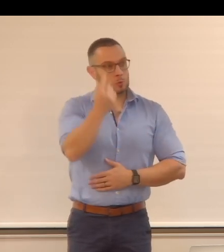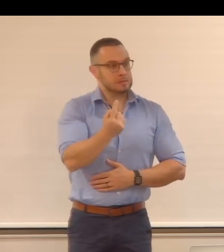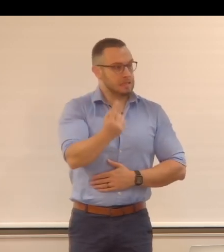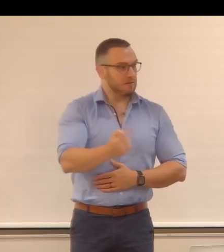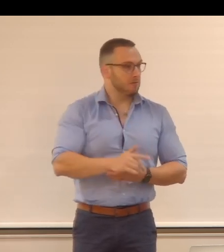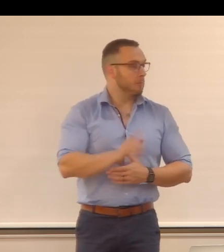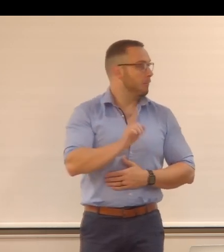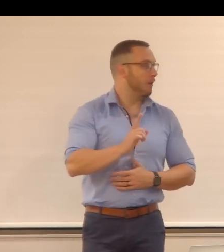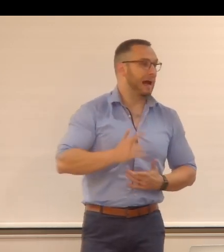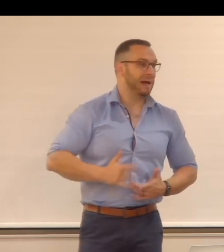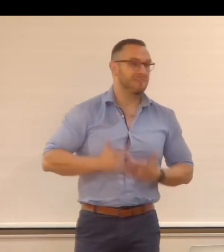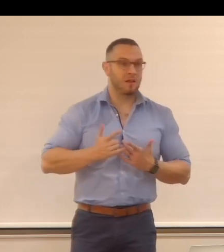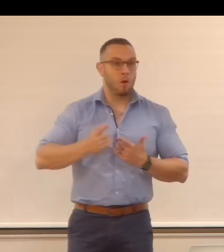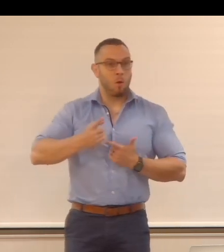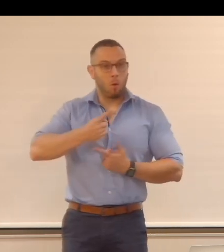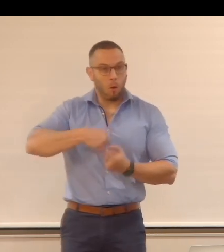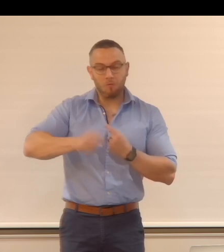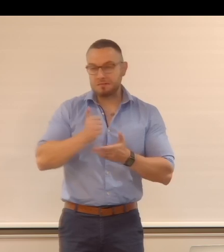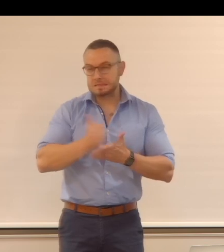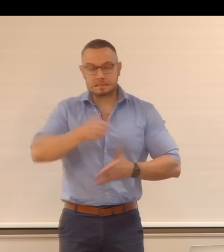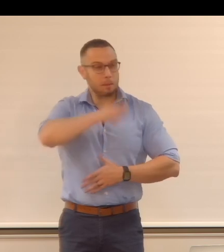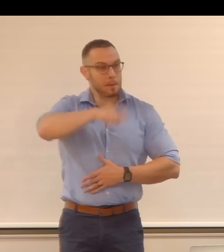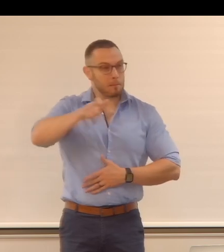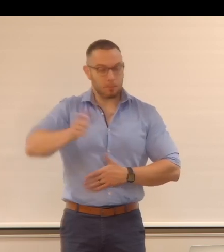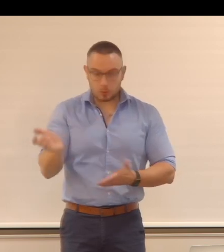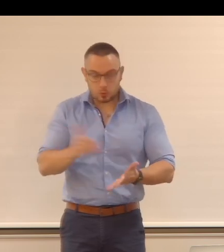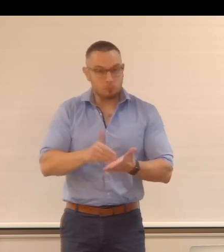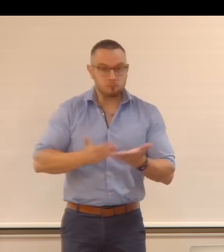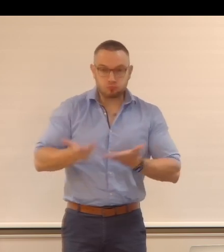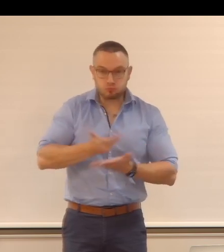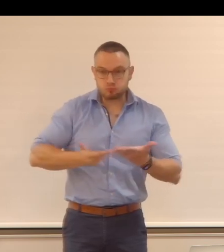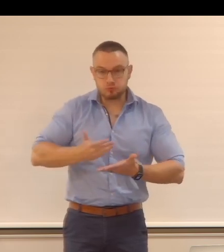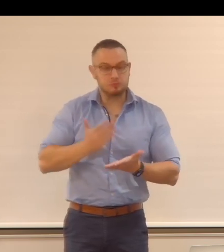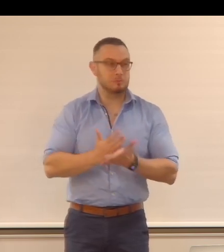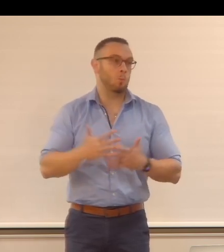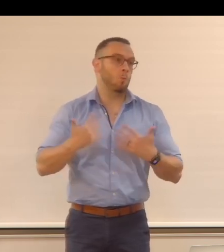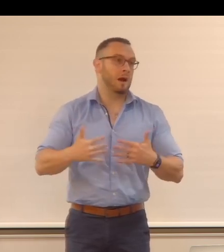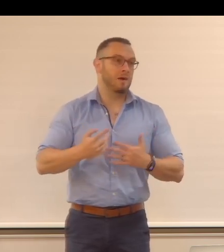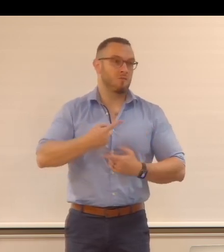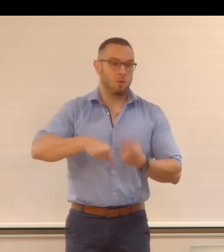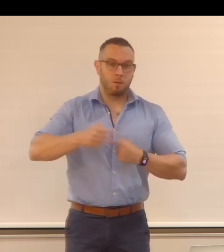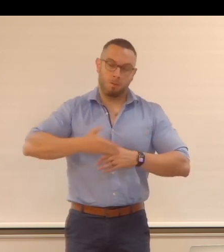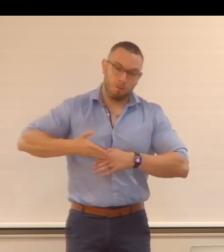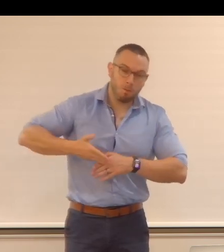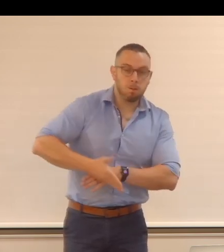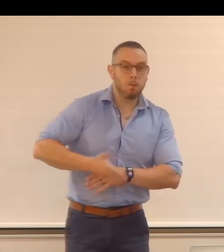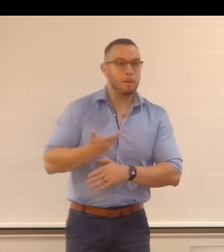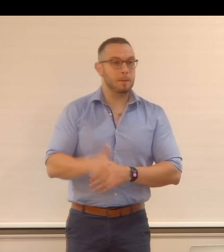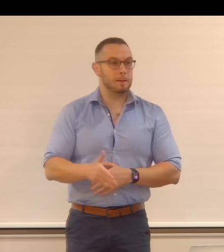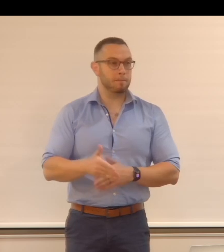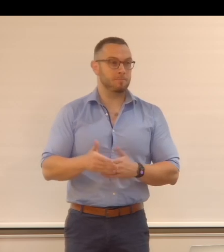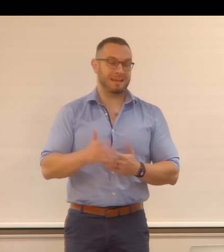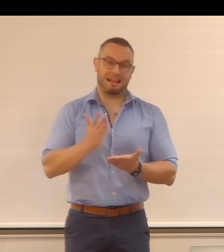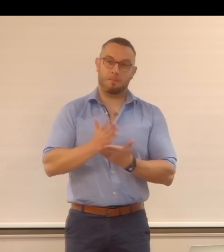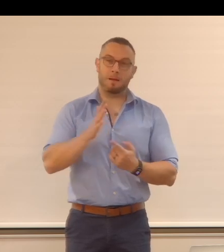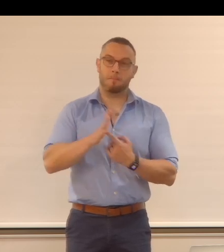But I think having all the fantastic speakers also with us is really a testament to how much work we actually put in this and how important